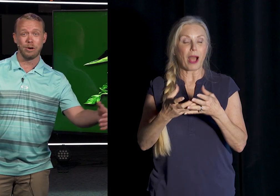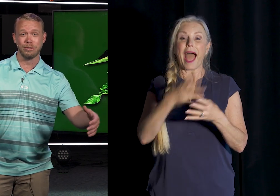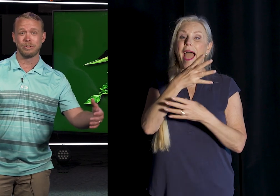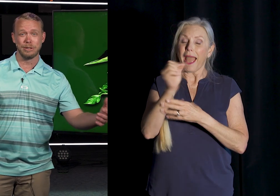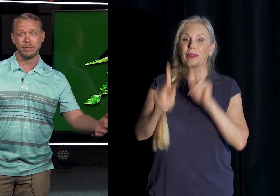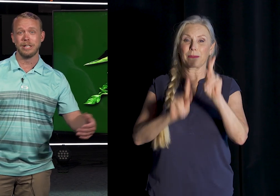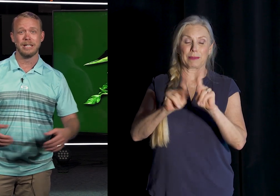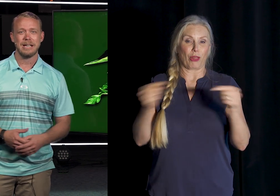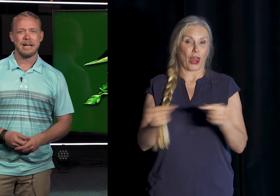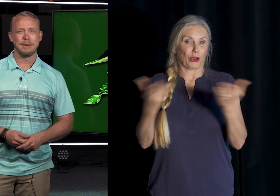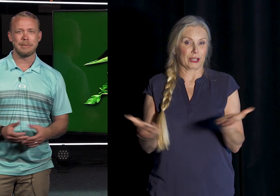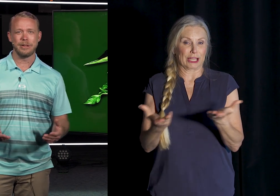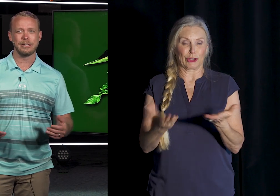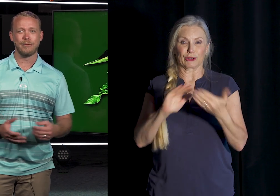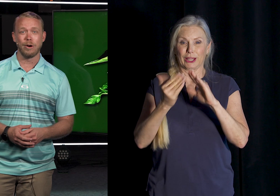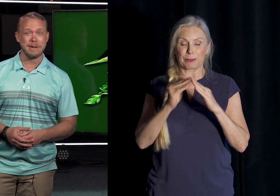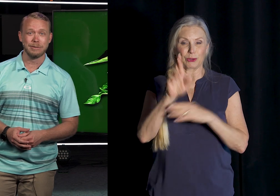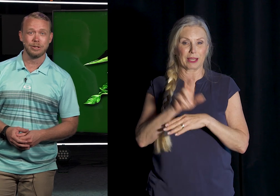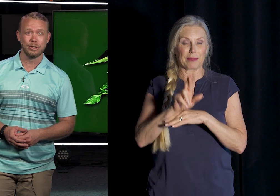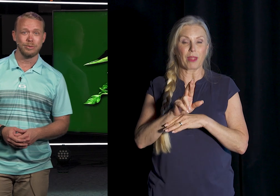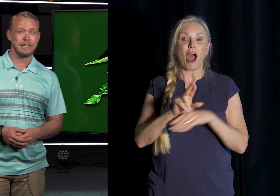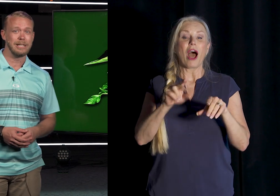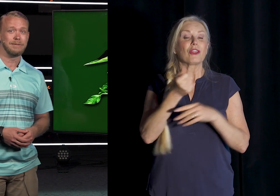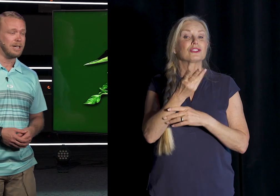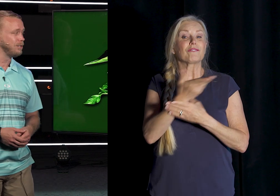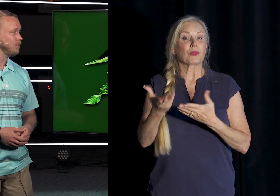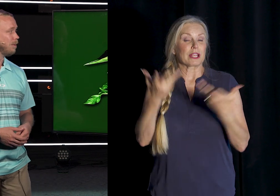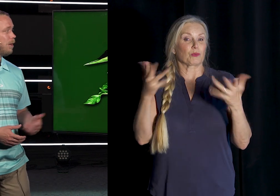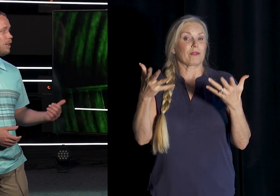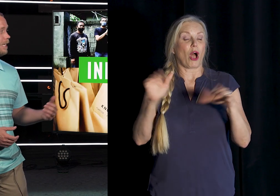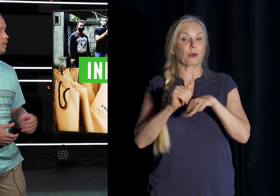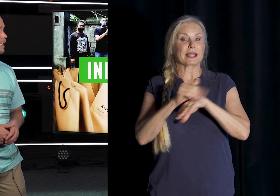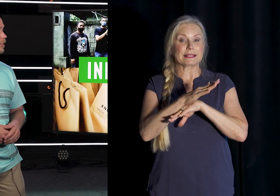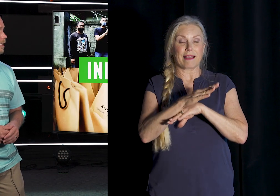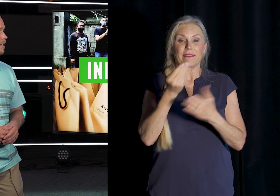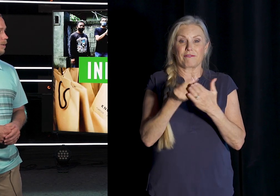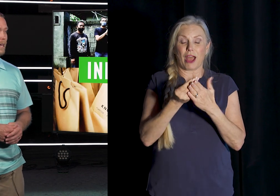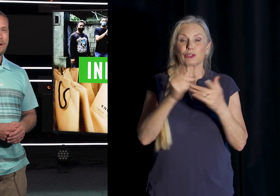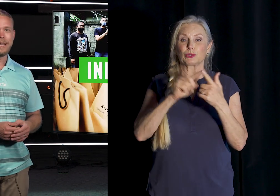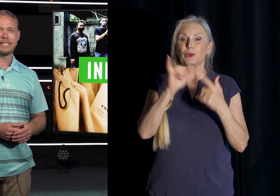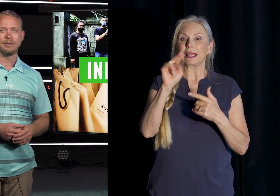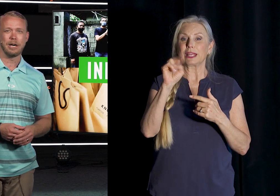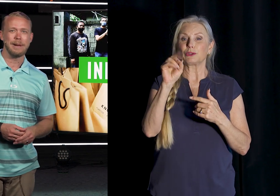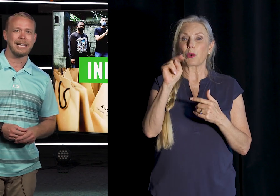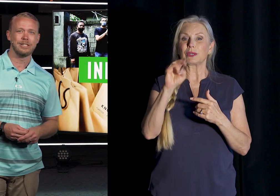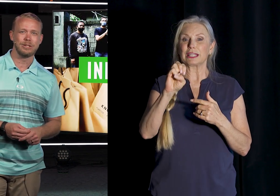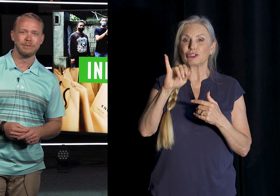own community. A couple things that we've already been able to do. We send funds to our partner in Indonesia. They're passing out care packages to a